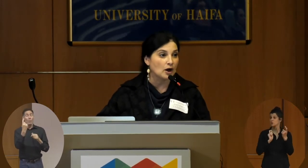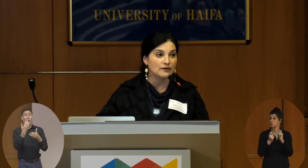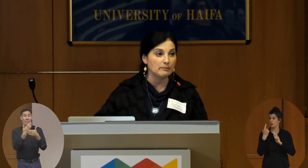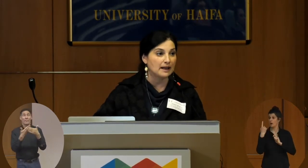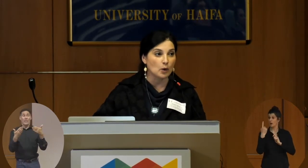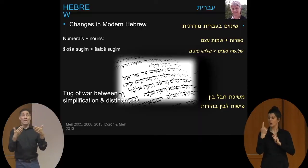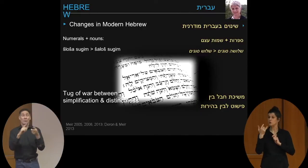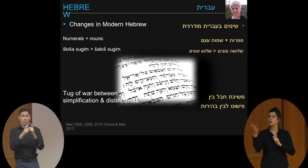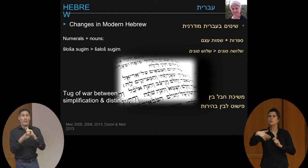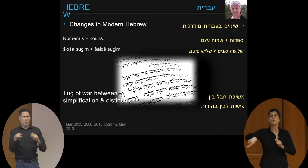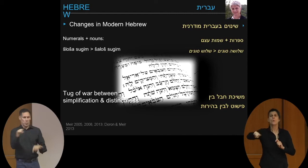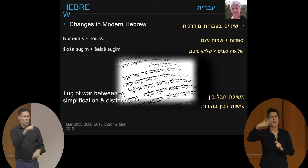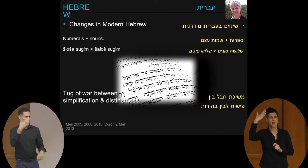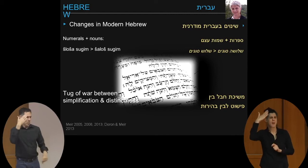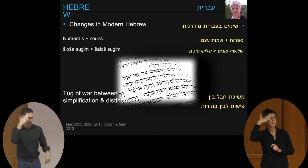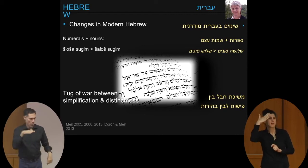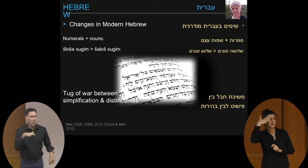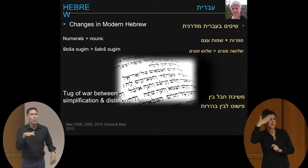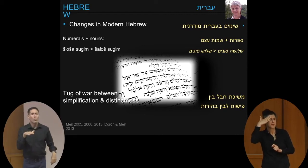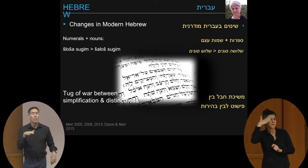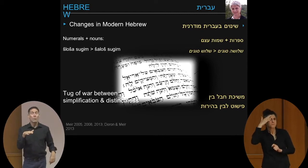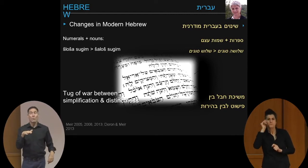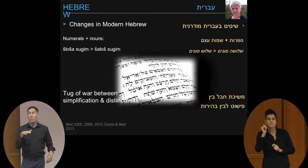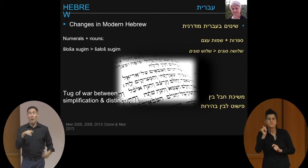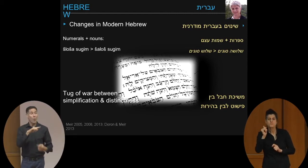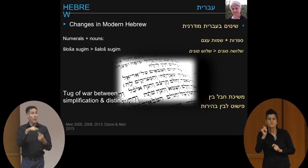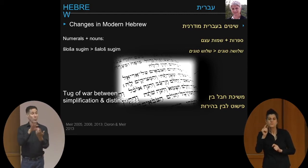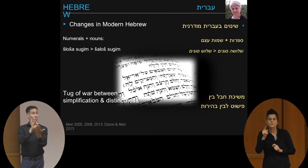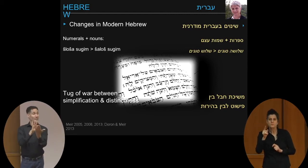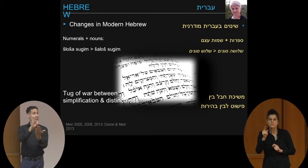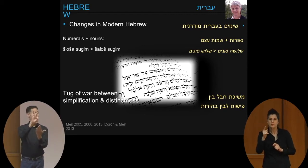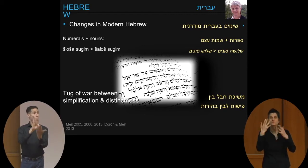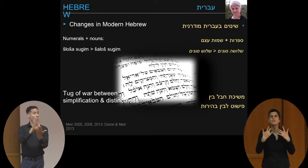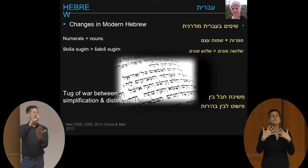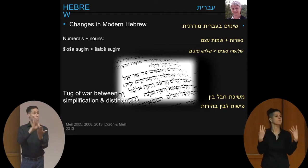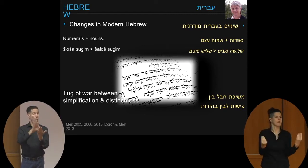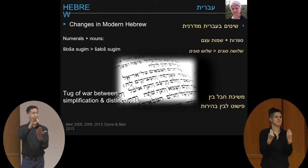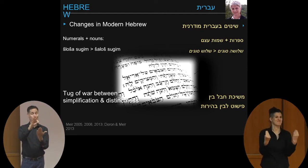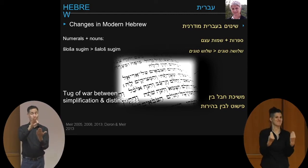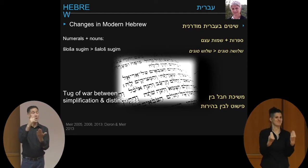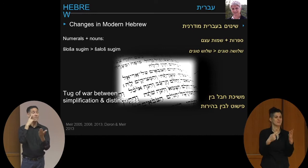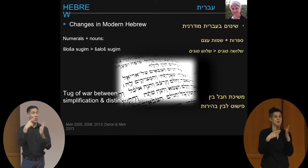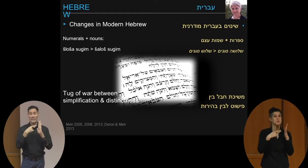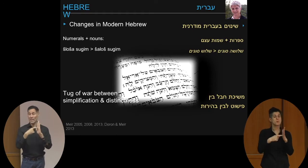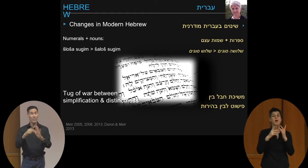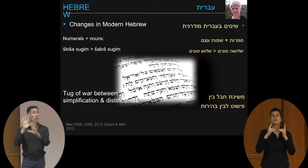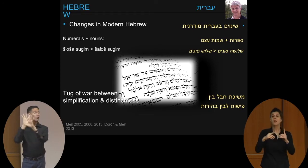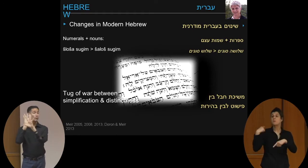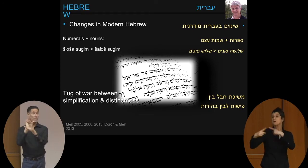all familiar with is when we count things for example a traditional way to count things in